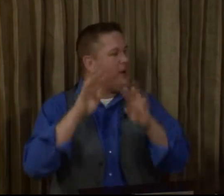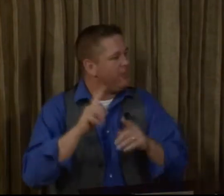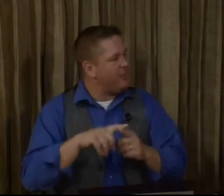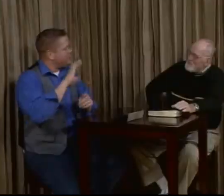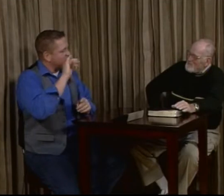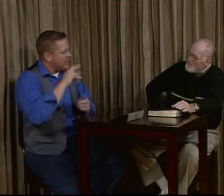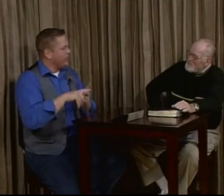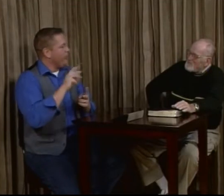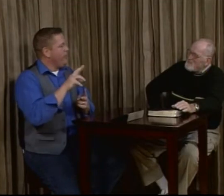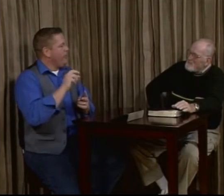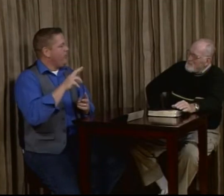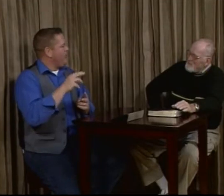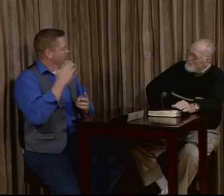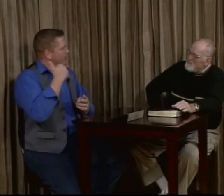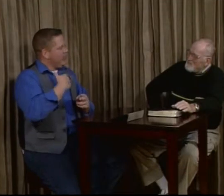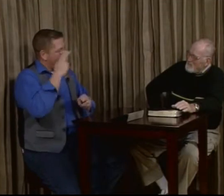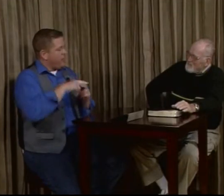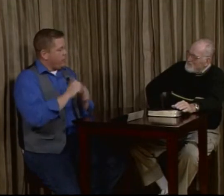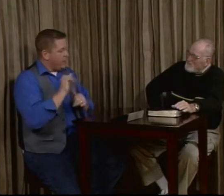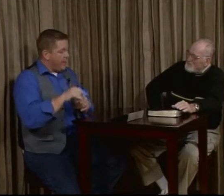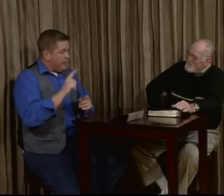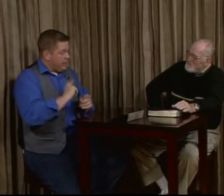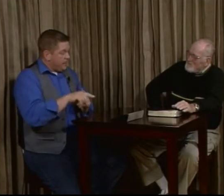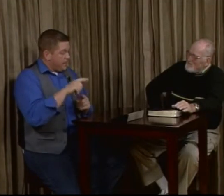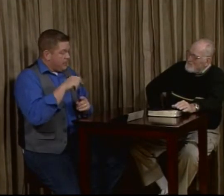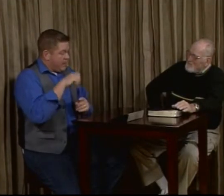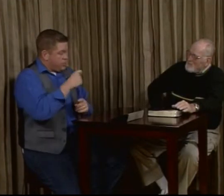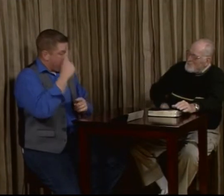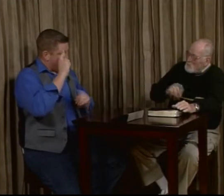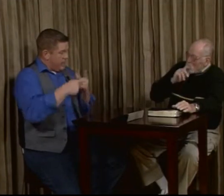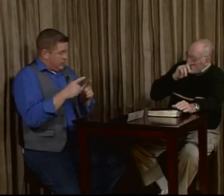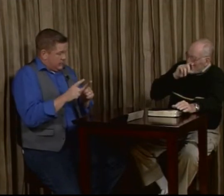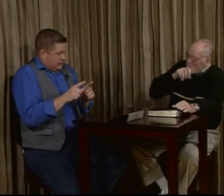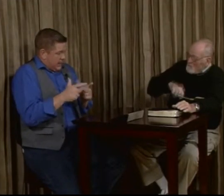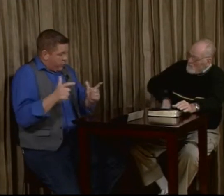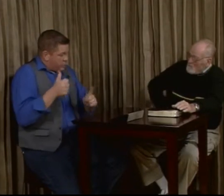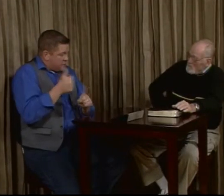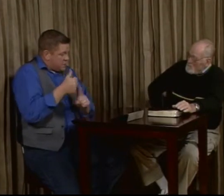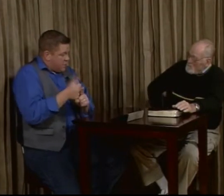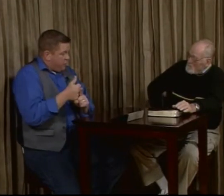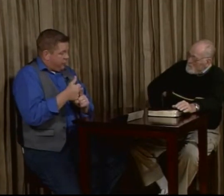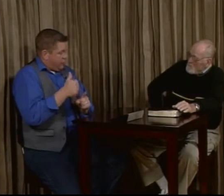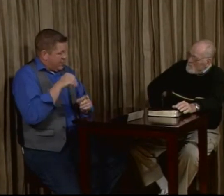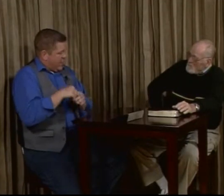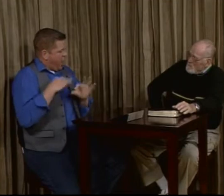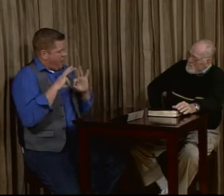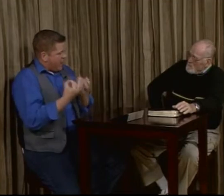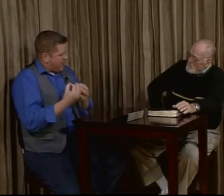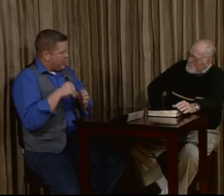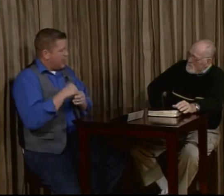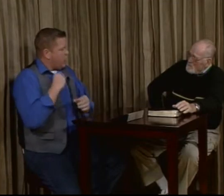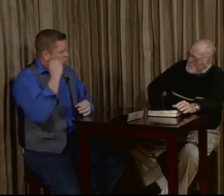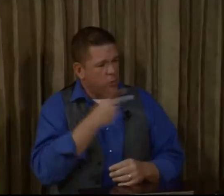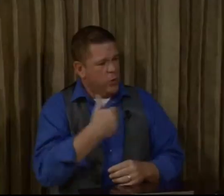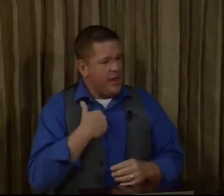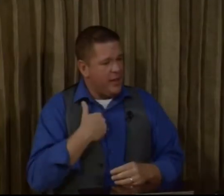up to the ceiling or, you know, we had fun with that. But as you think about language itself in our family, in our home, you had